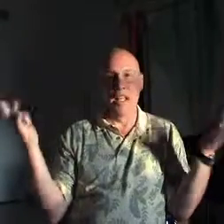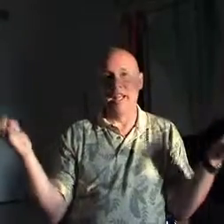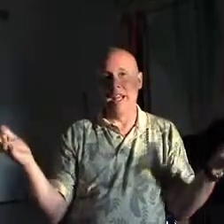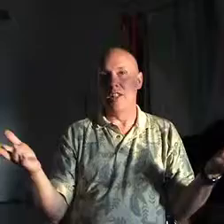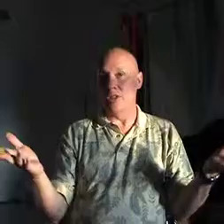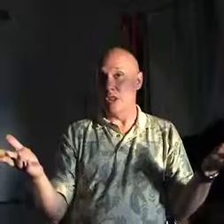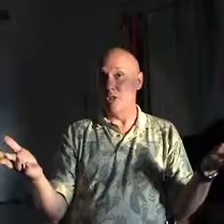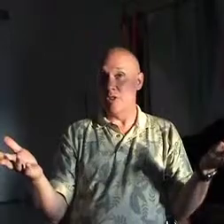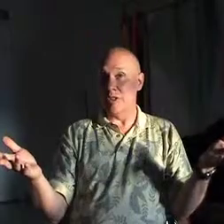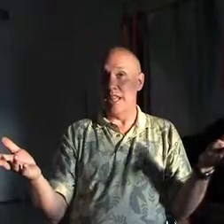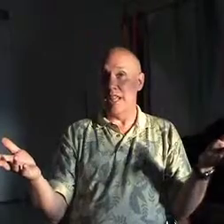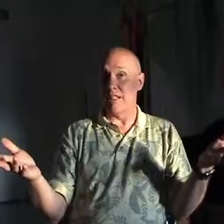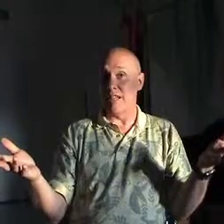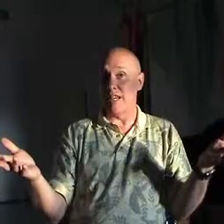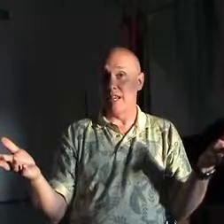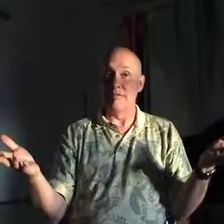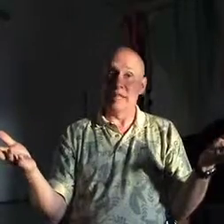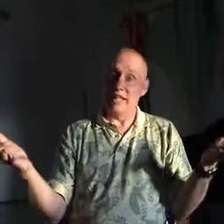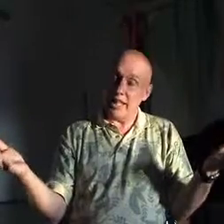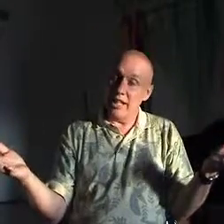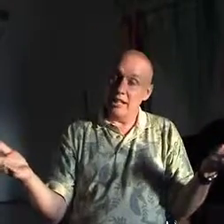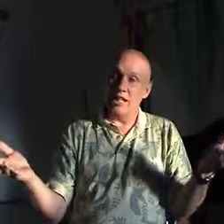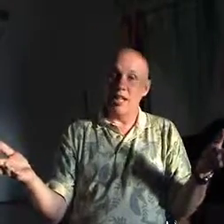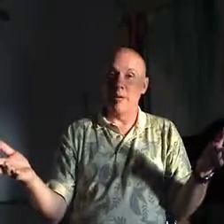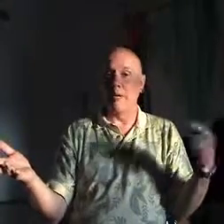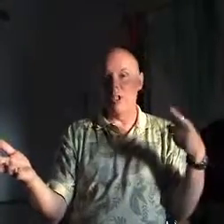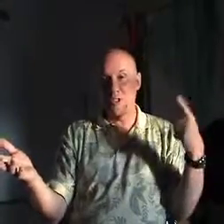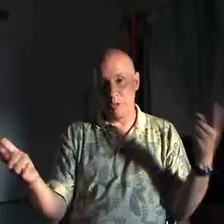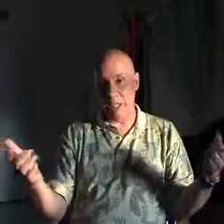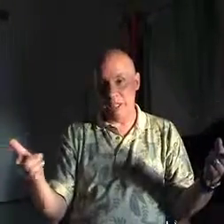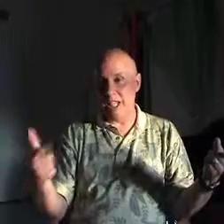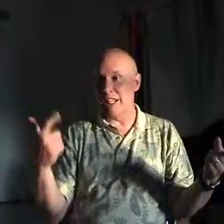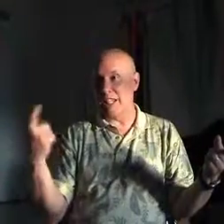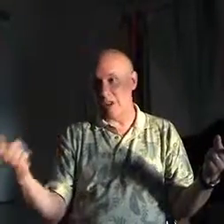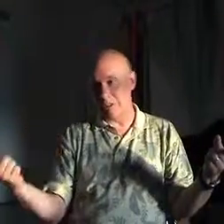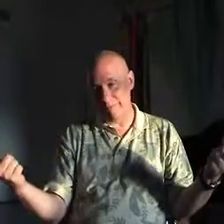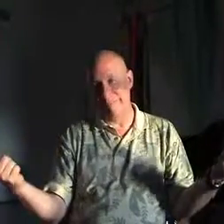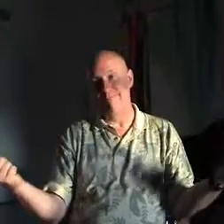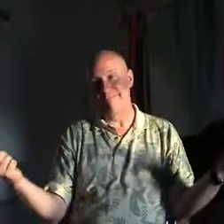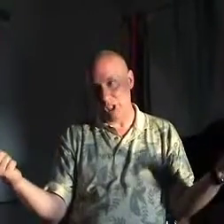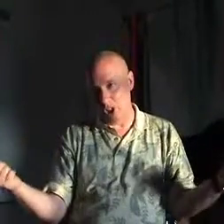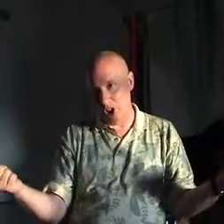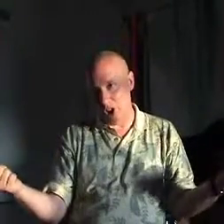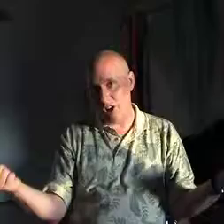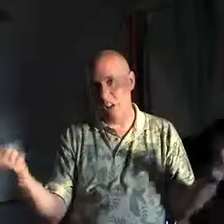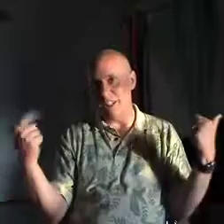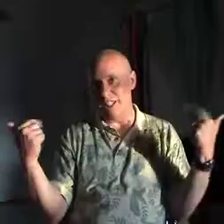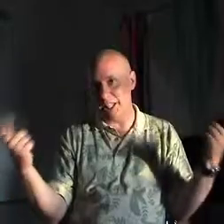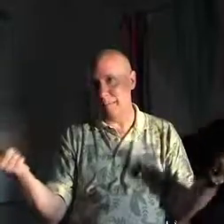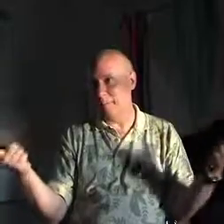And so you see that in the end, Mother Teresa and Hitler are the same.